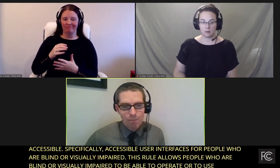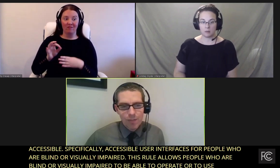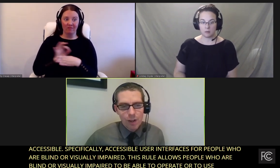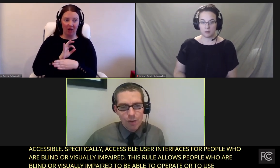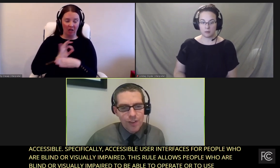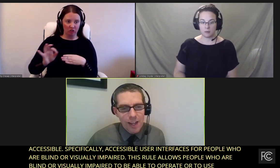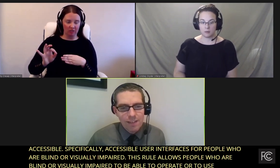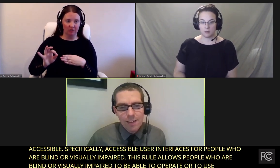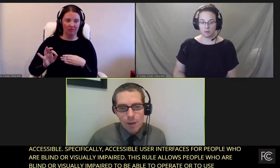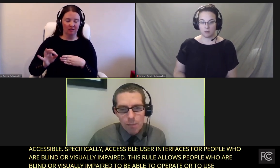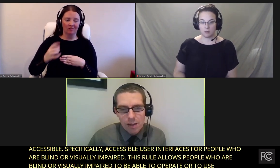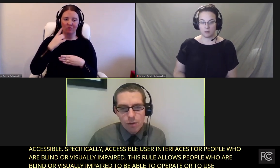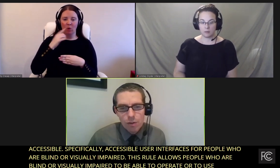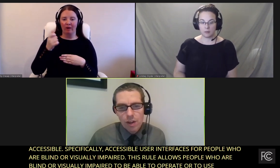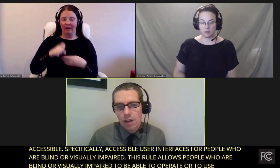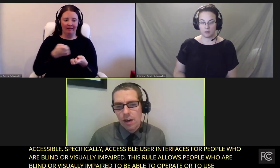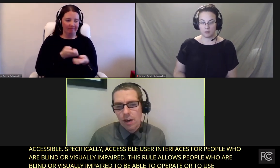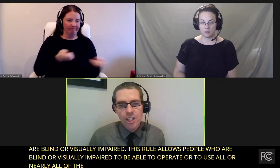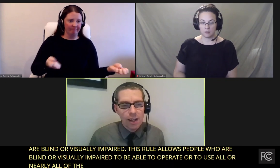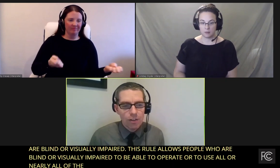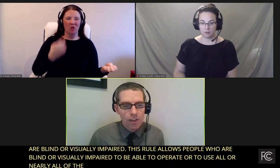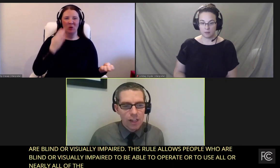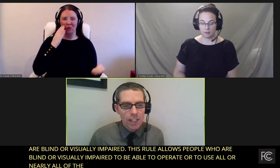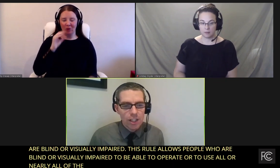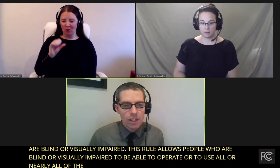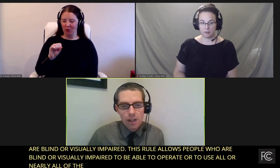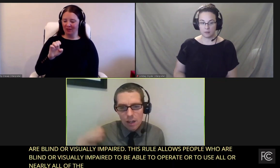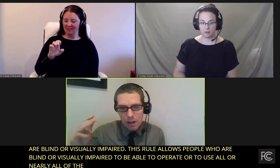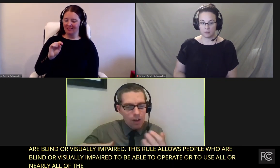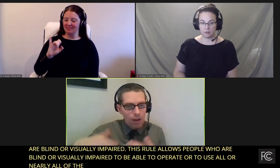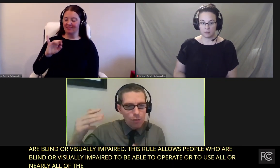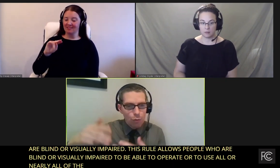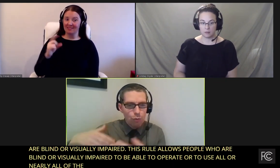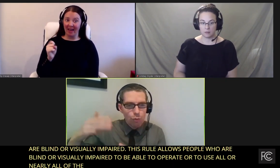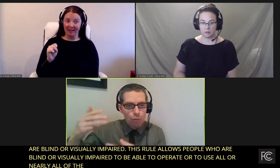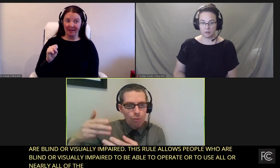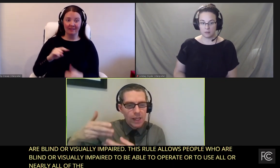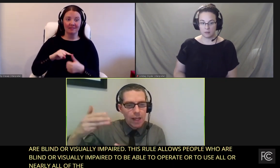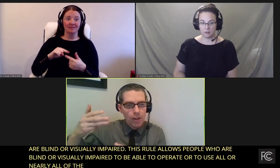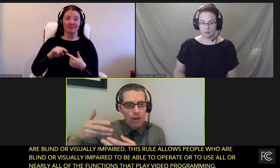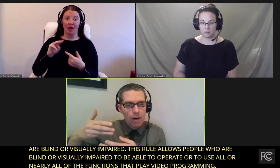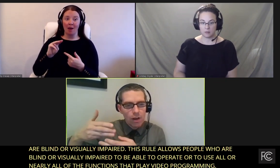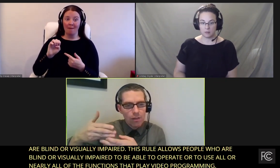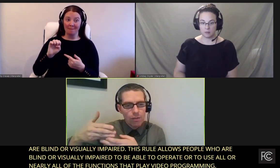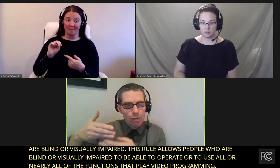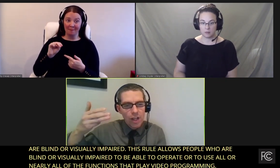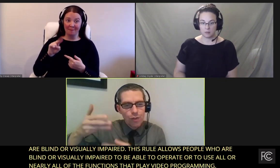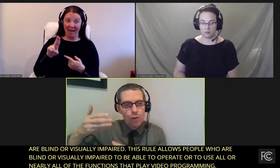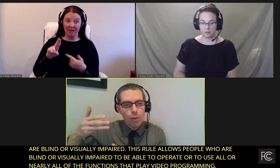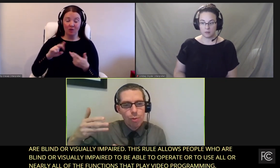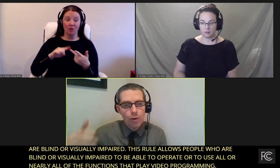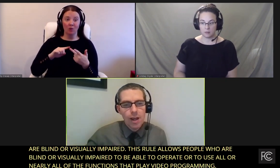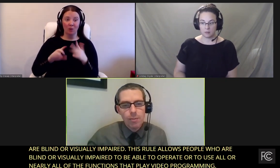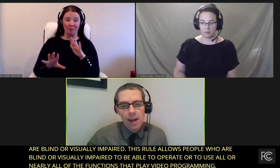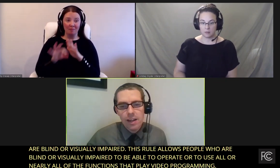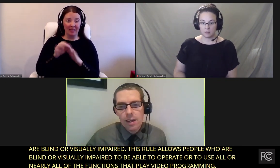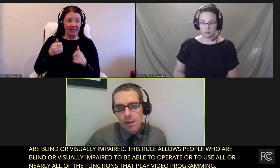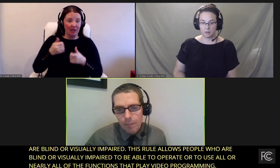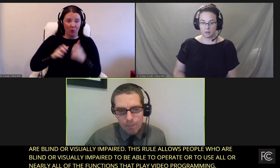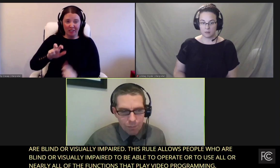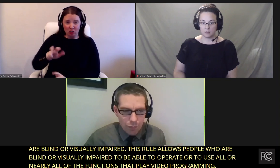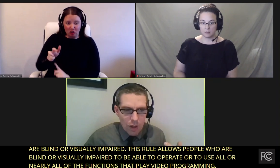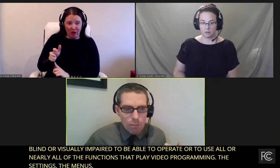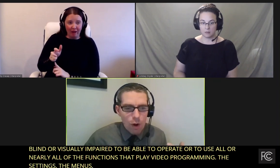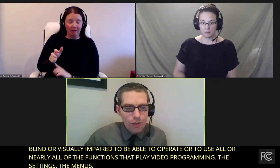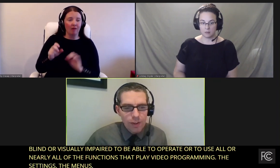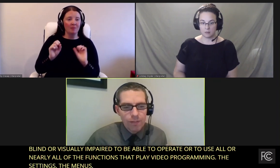You know, the settings and the menus, channel selection, being able to read through the program guide.